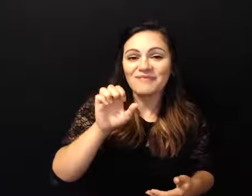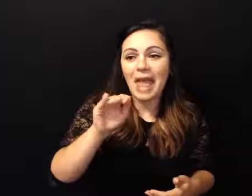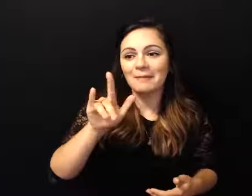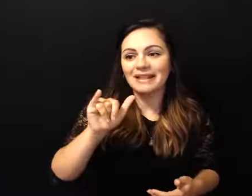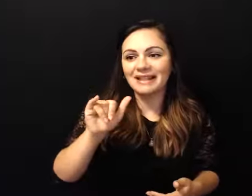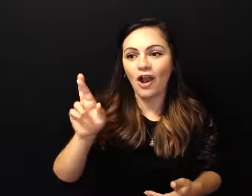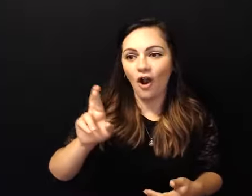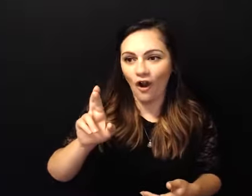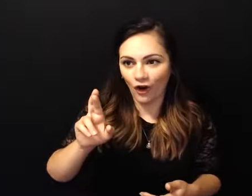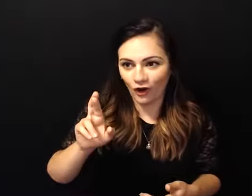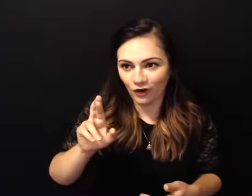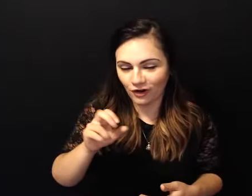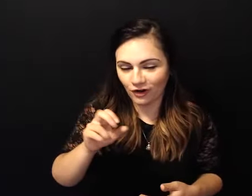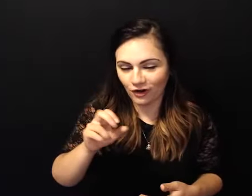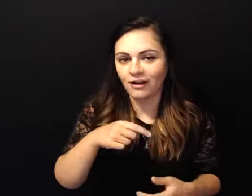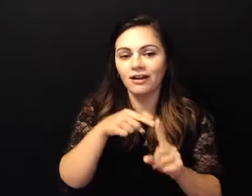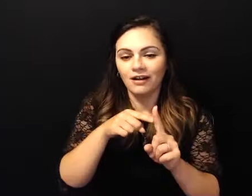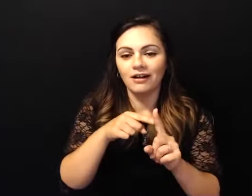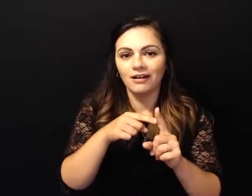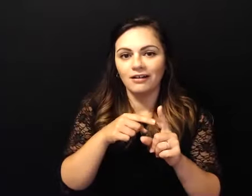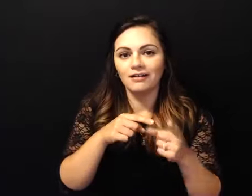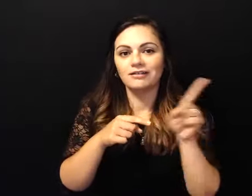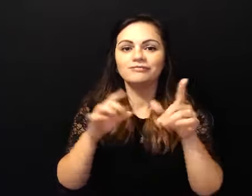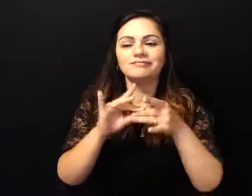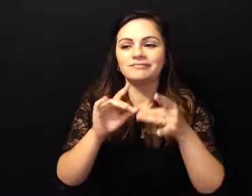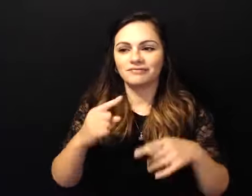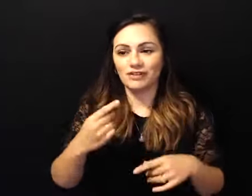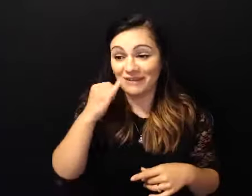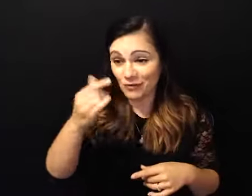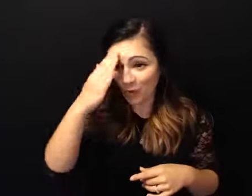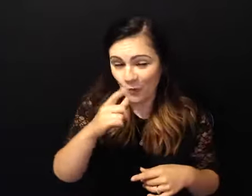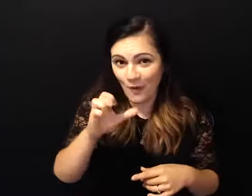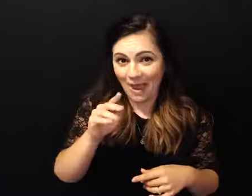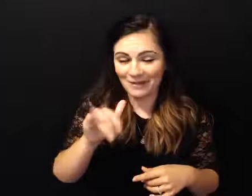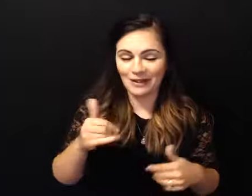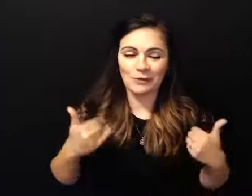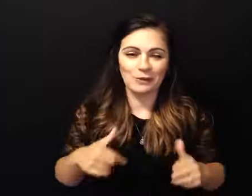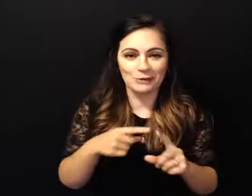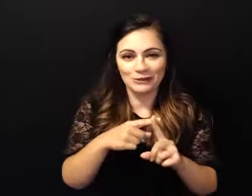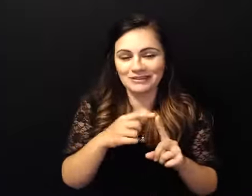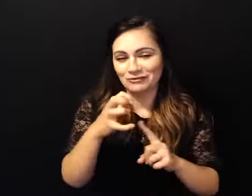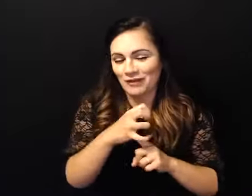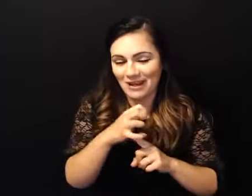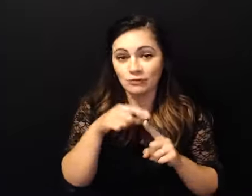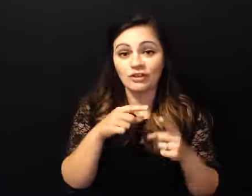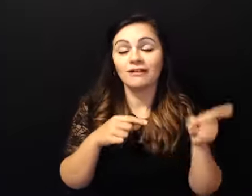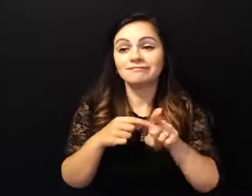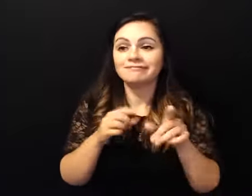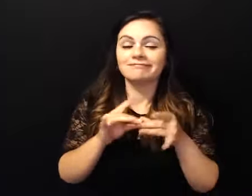start she's if you know emily she's amazing and she got up on this you know the podium and she said hi i'm emily i'm an alcoholic and she laughed